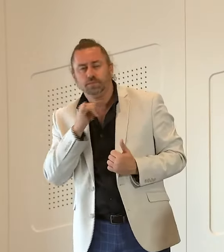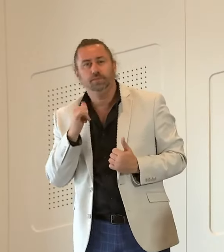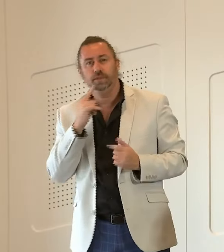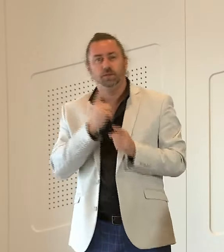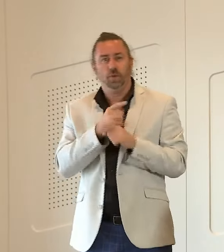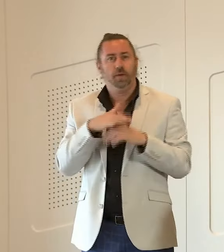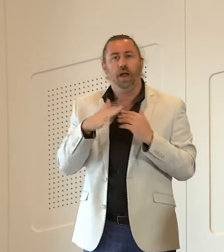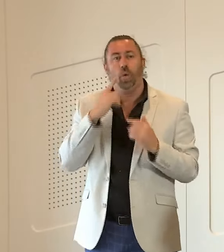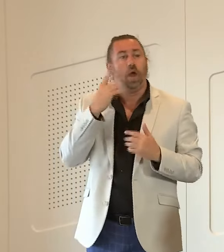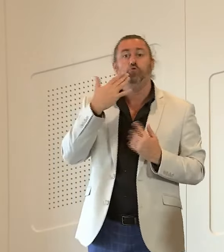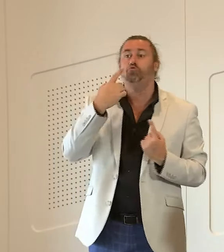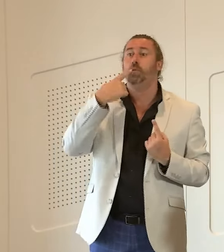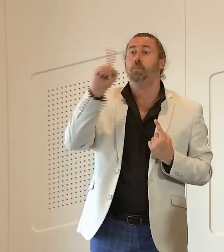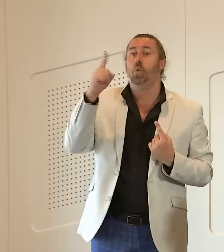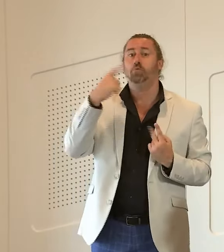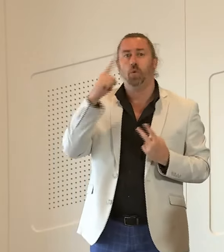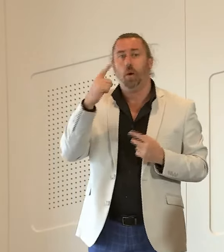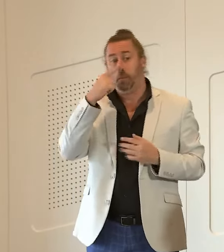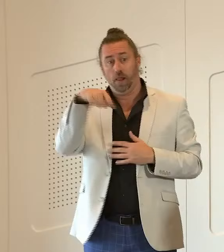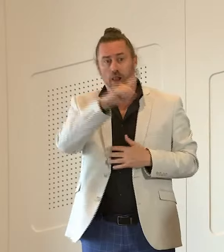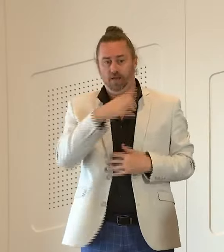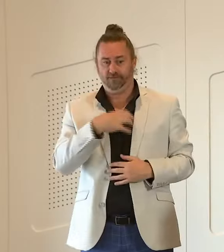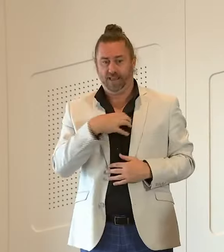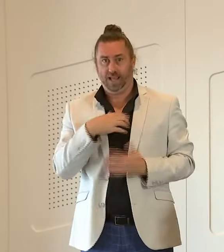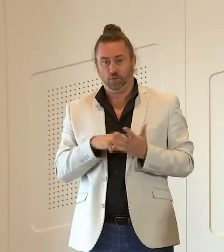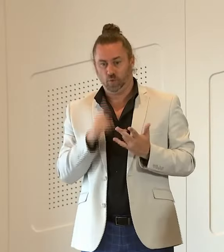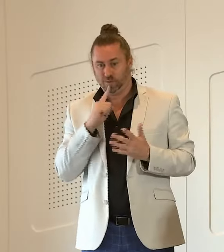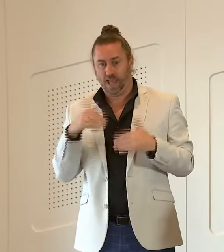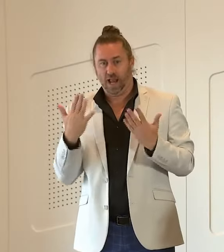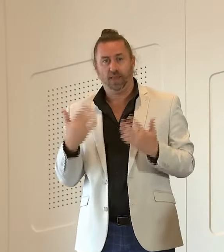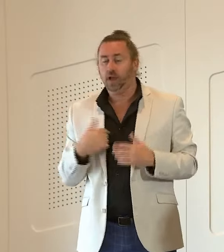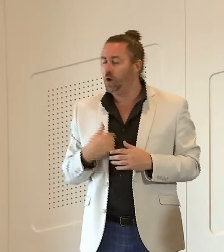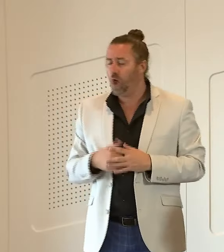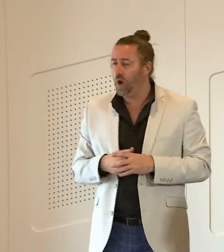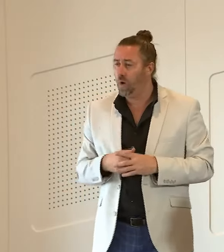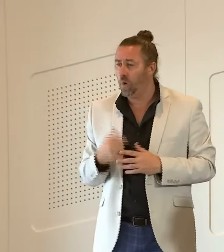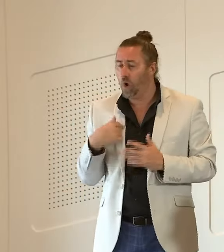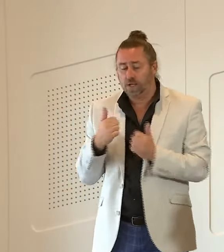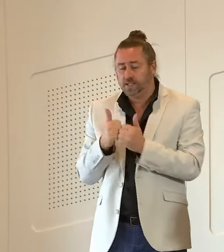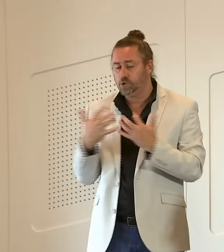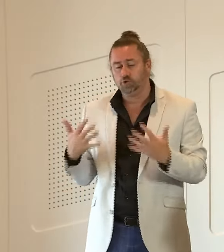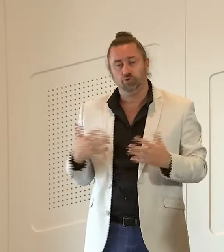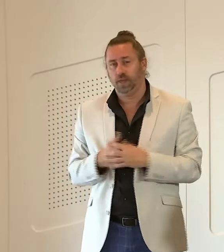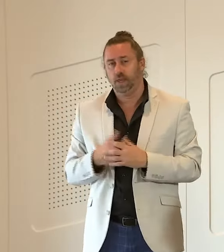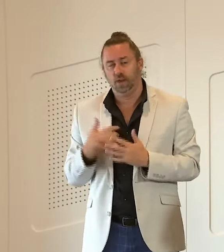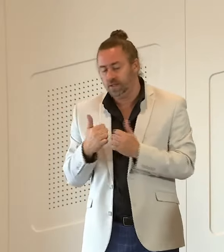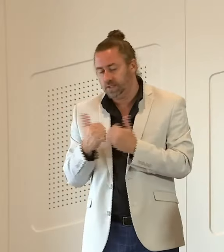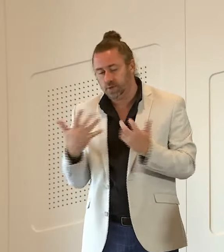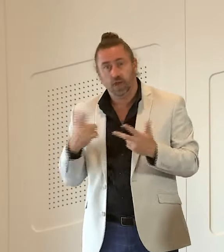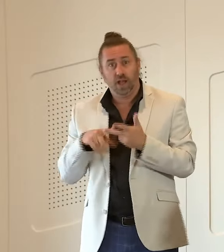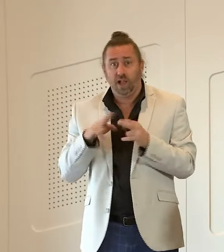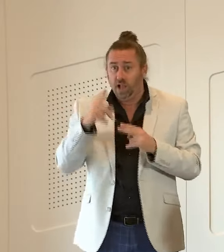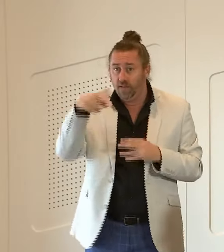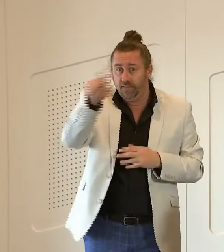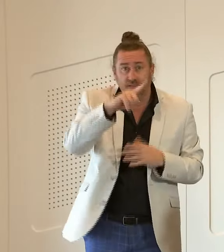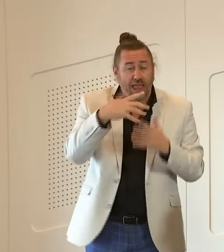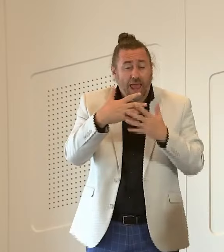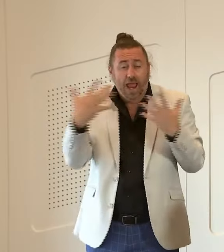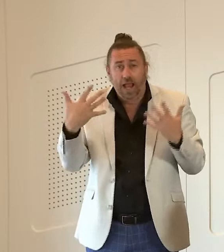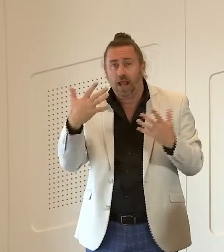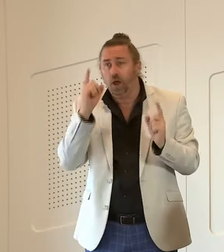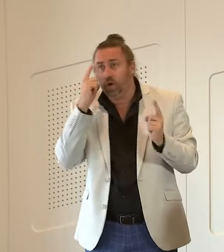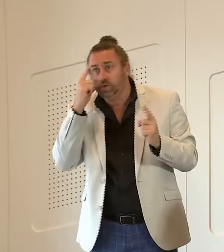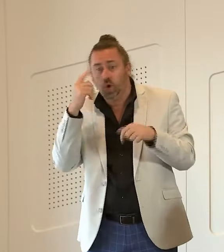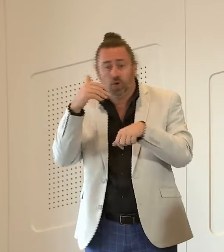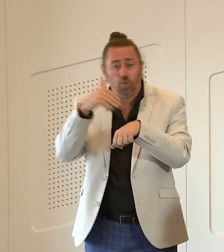within reporting and a culture of fear within well well i reject it i said that yesterday very clearly if anyone has any issues whatsoever